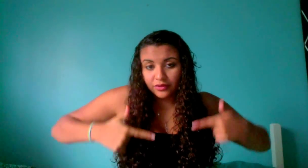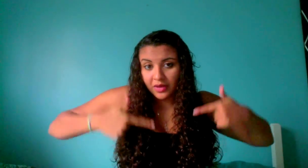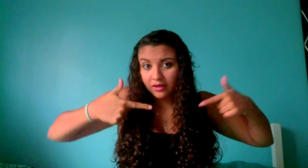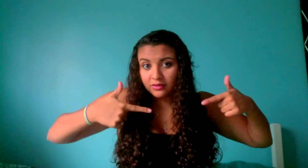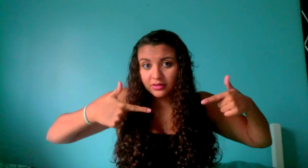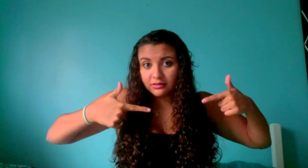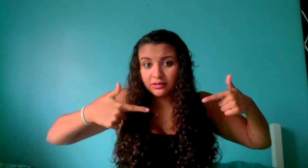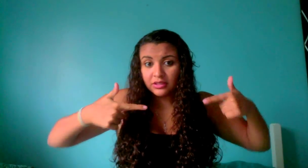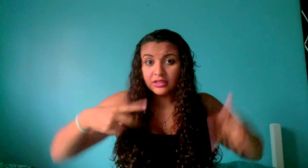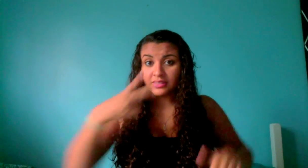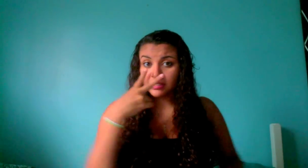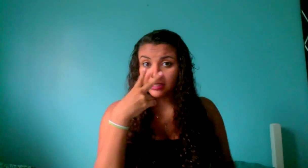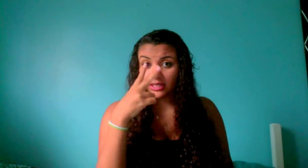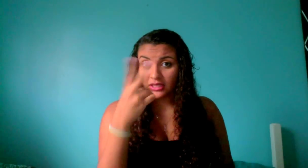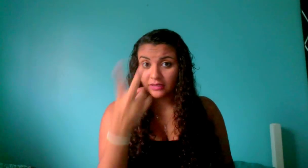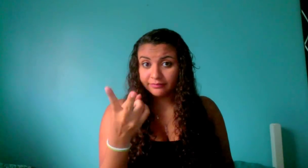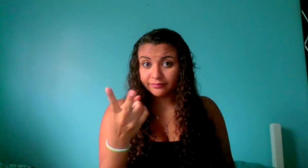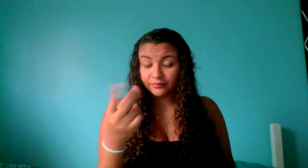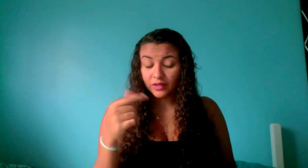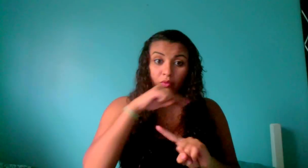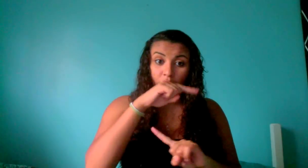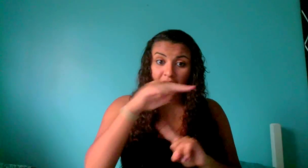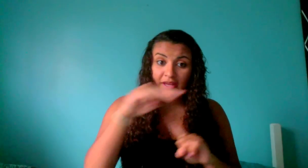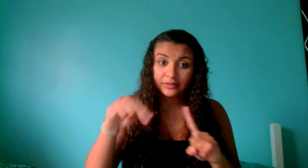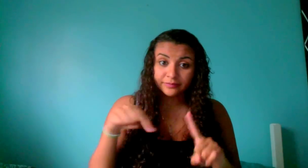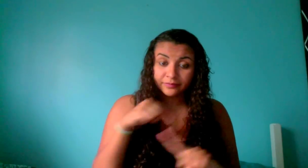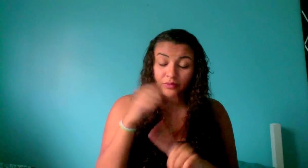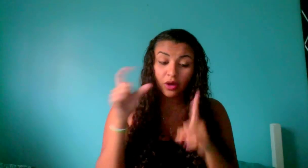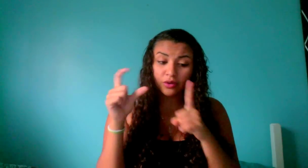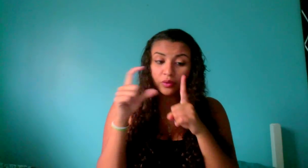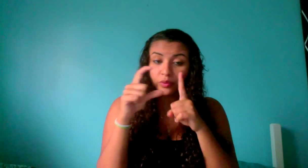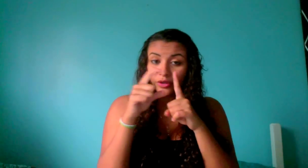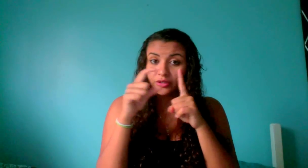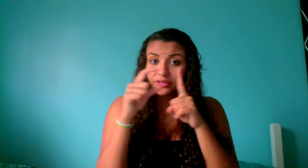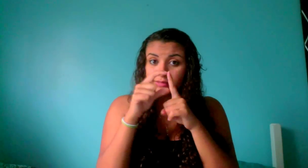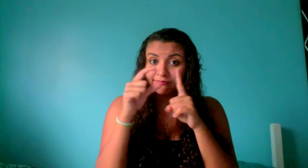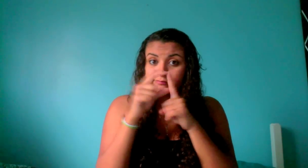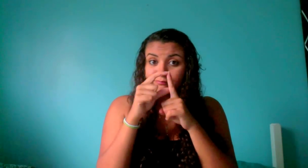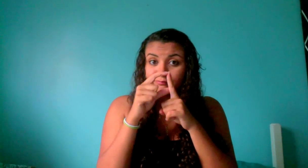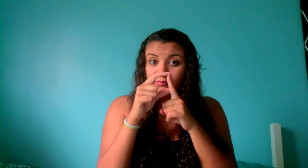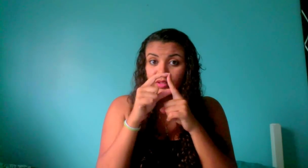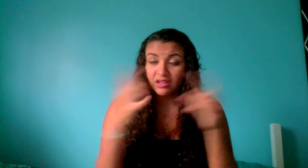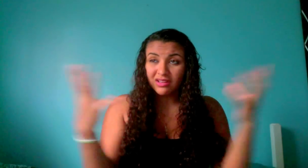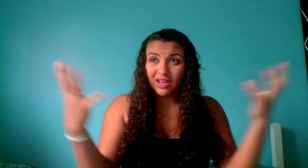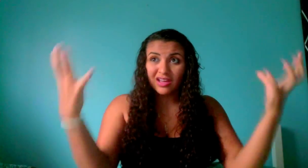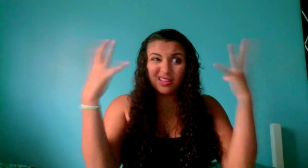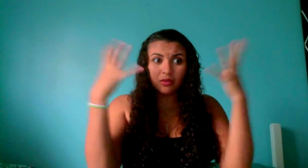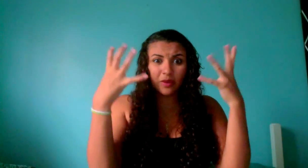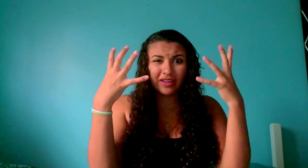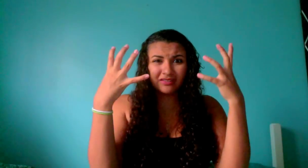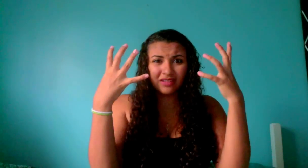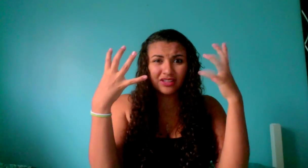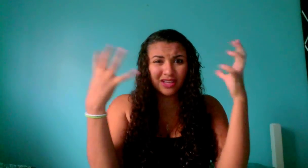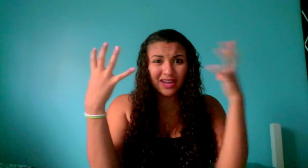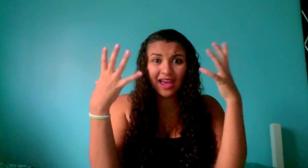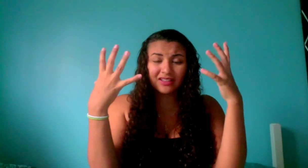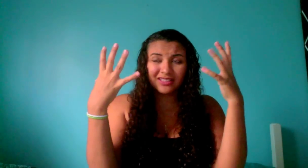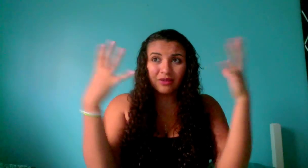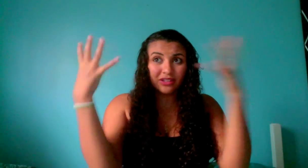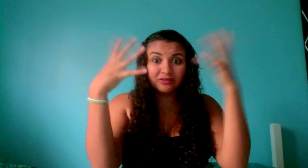to else to see when all the words got in the way i just kind of act this out like